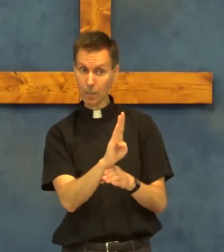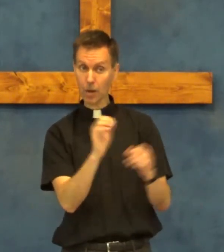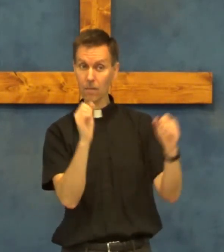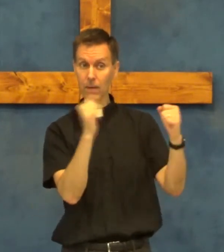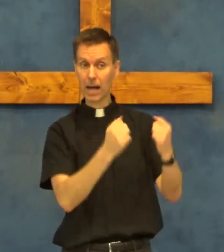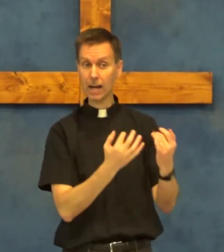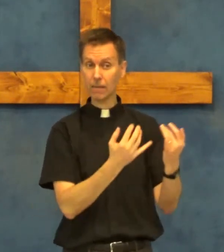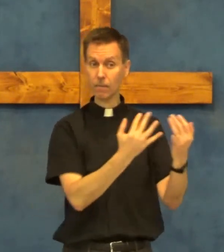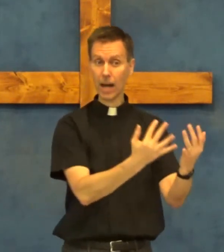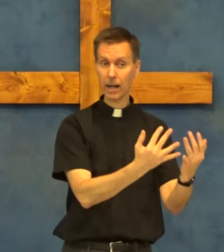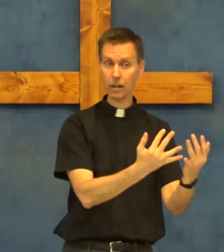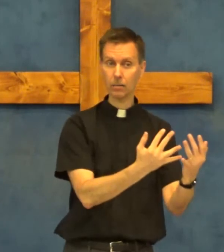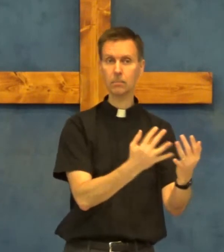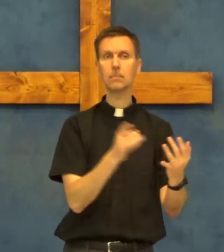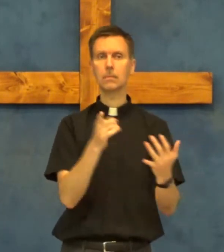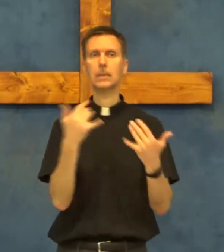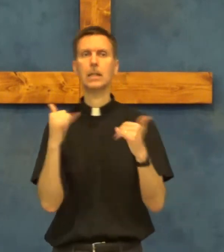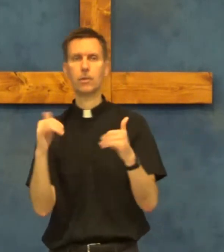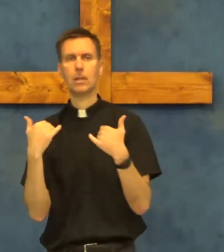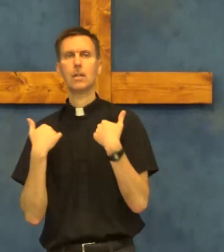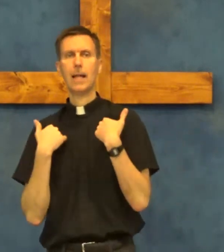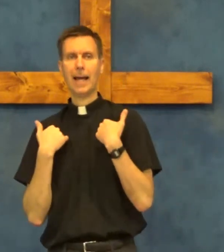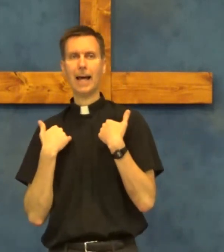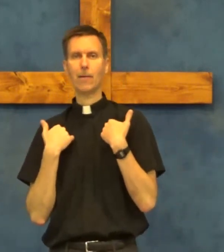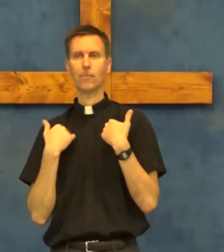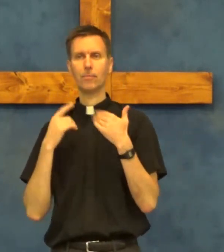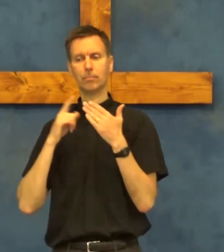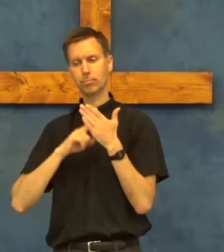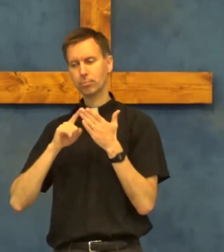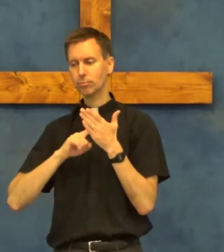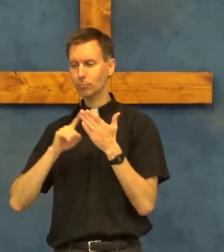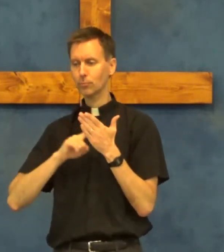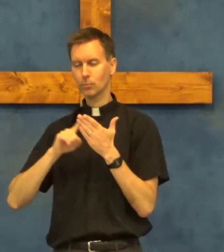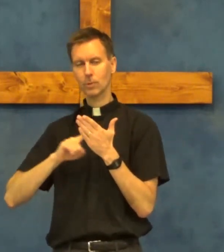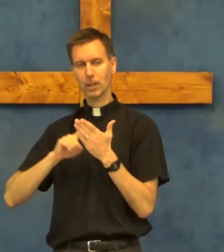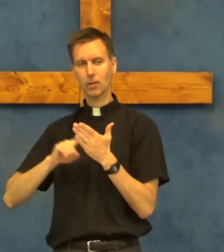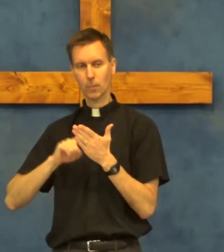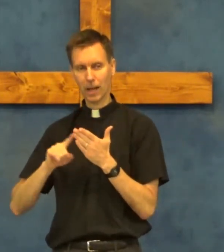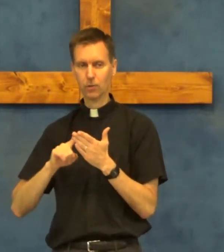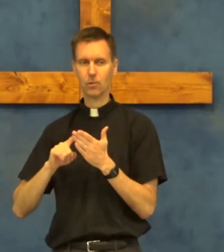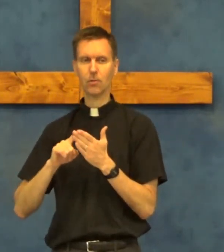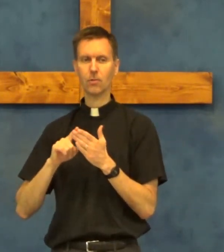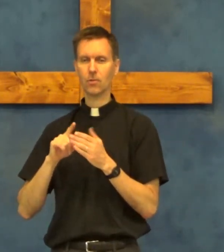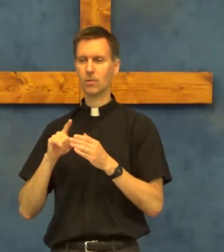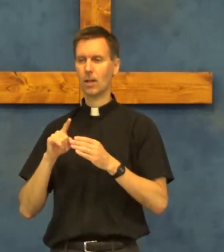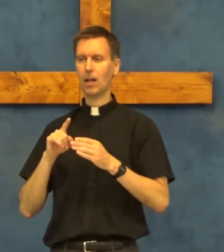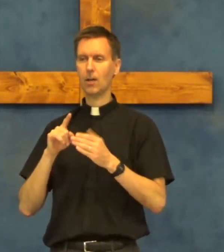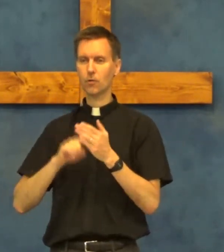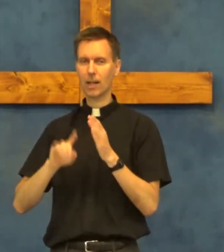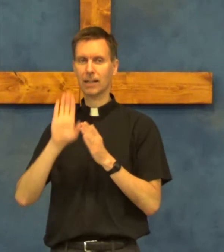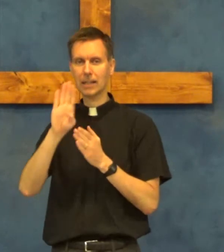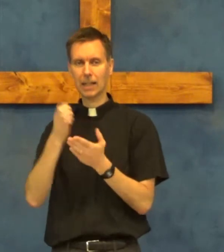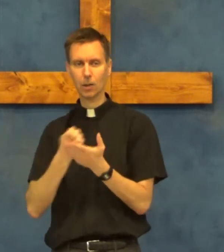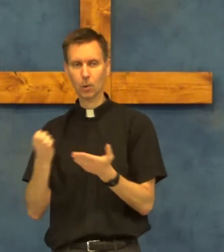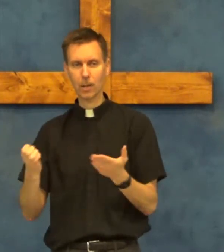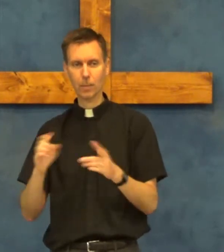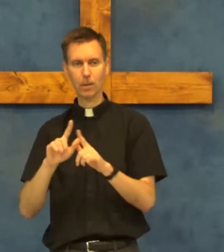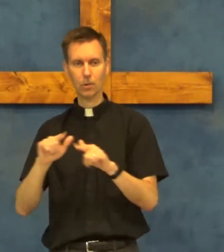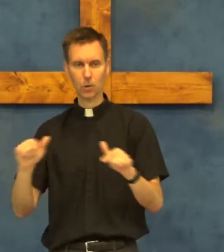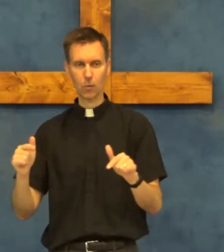of fighting fire they still have inspections checking their equipment and so